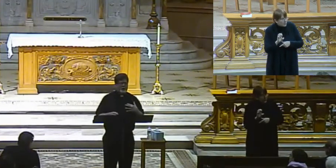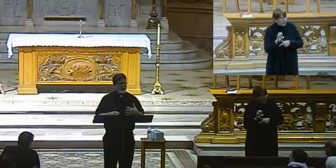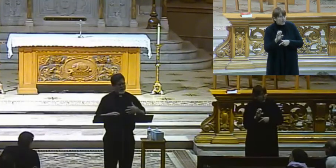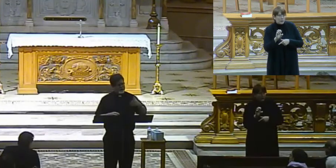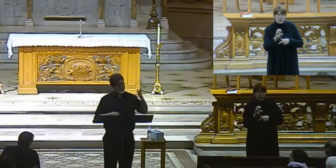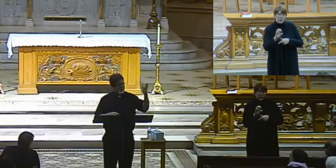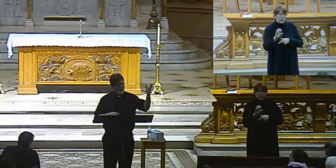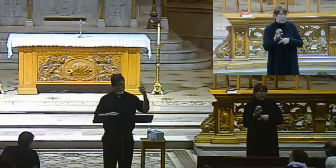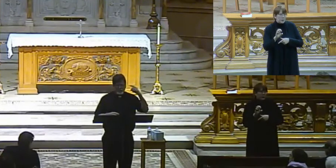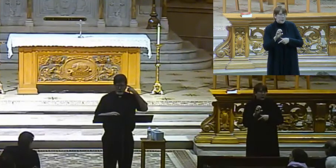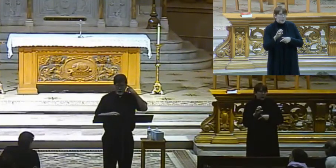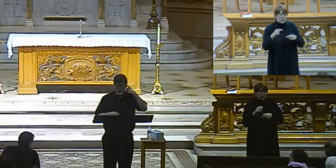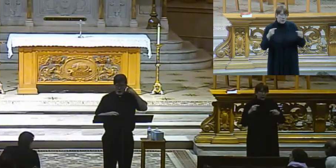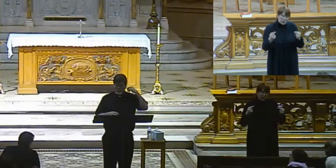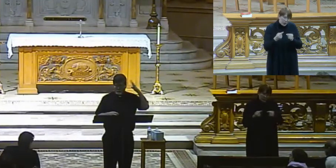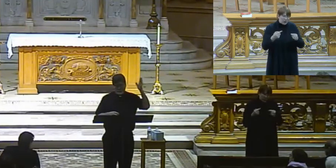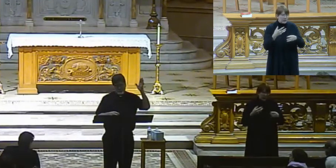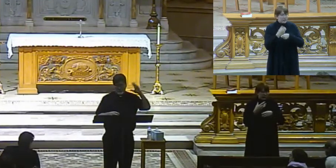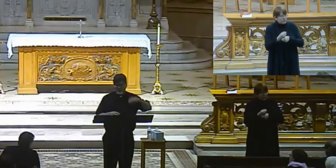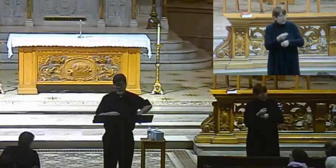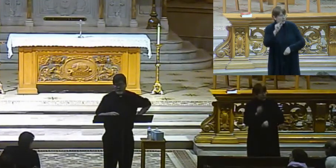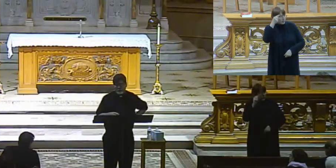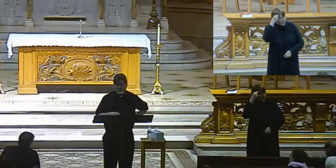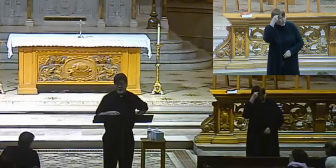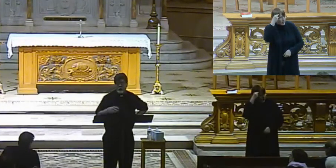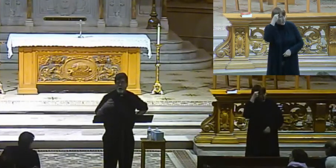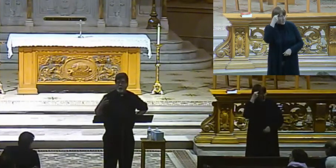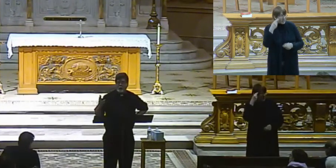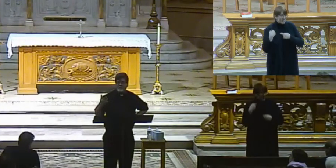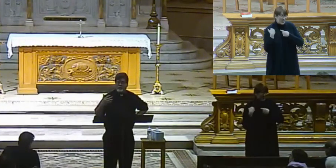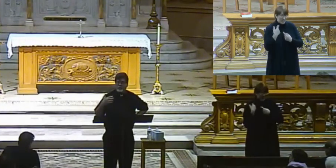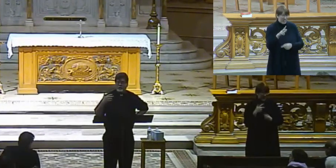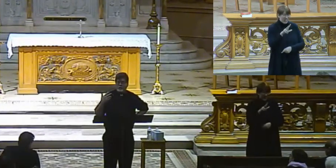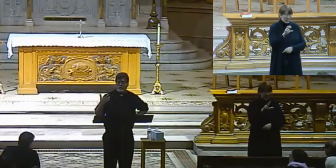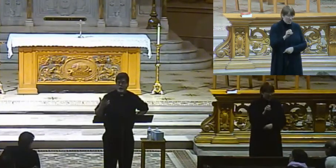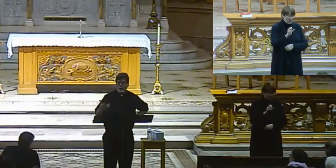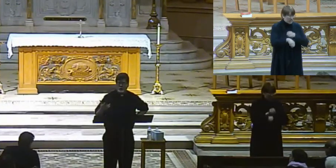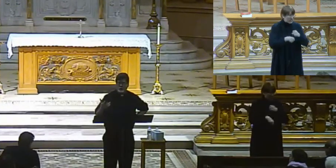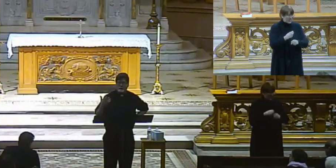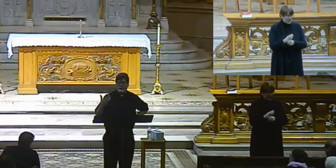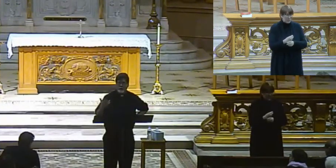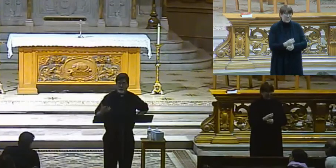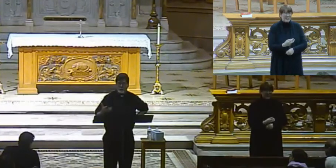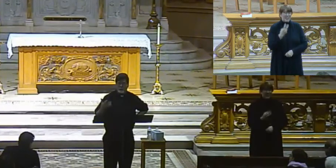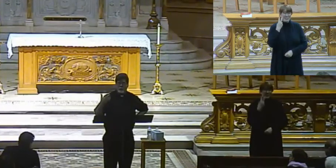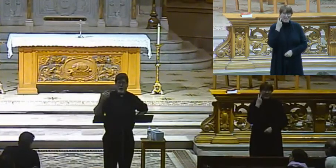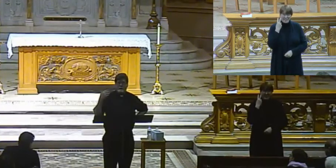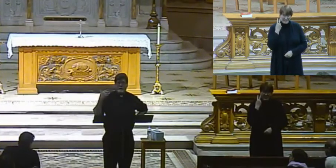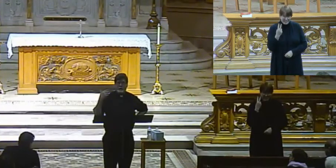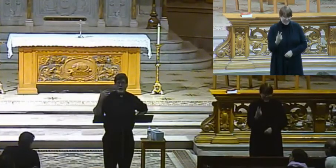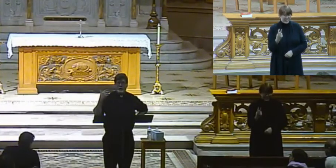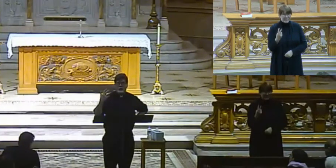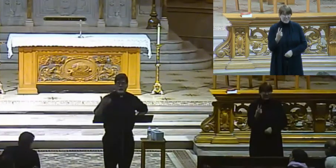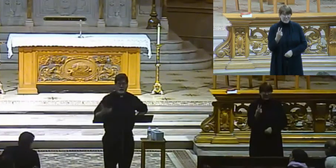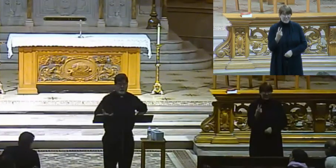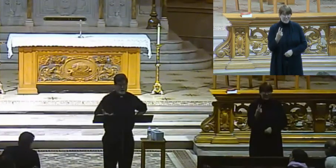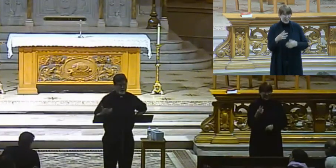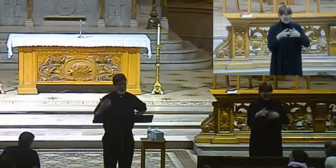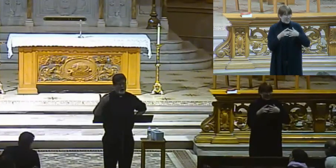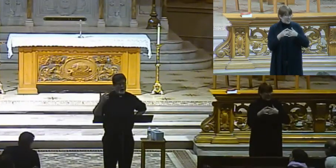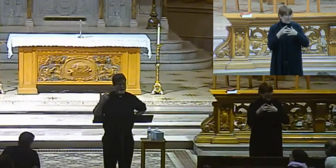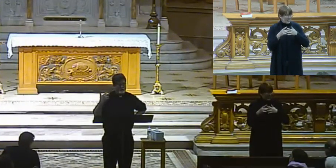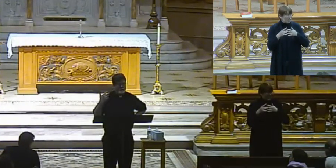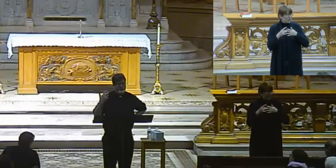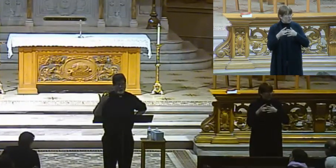In the last 20 years, or maybe even 30 years, we have seen a real failure of the leadership